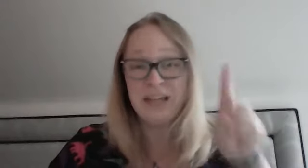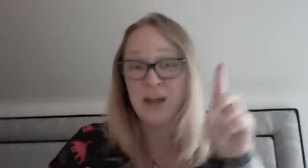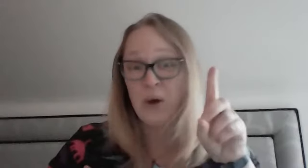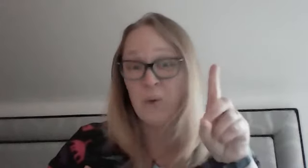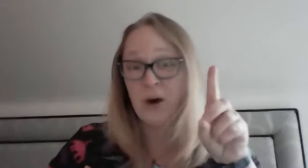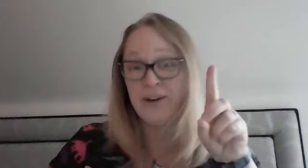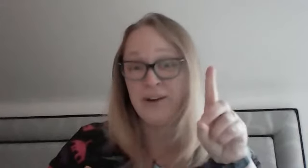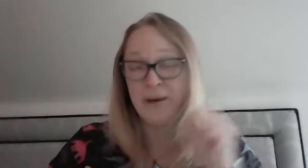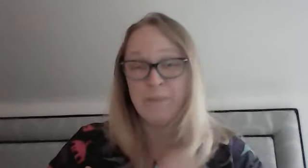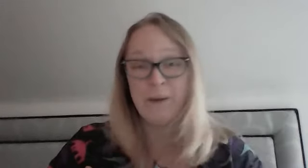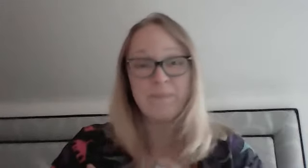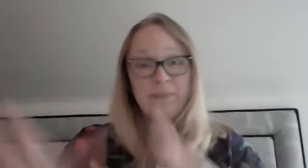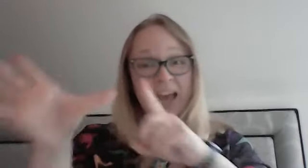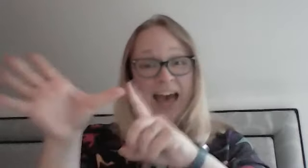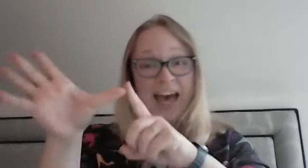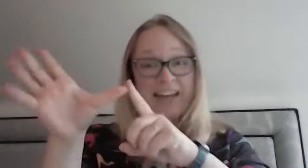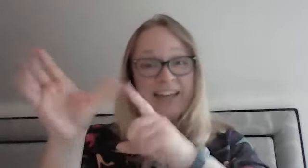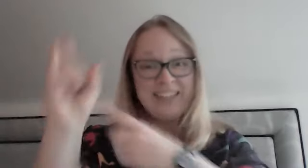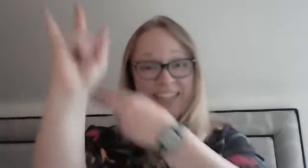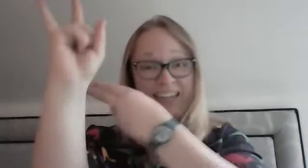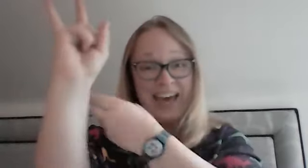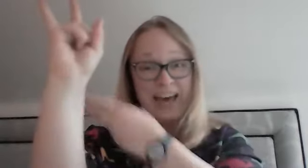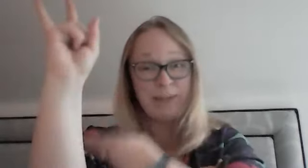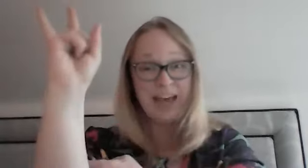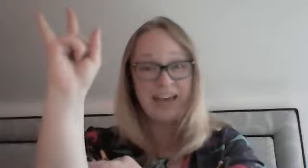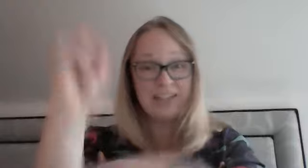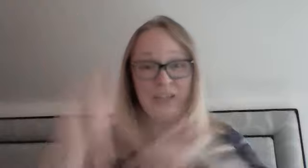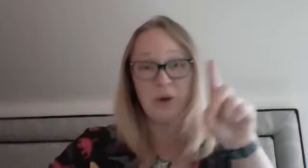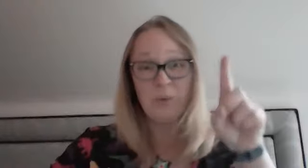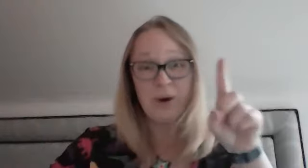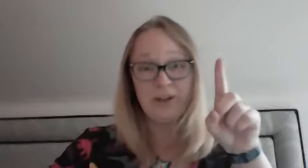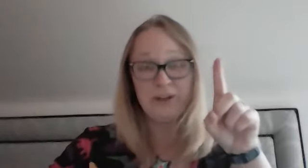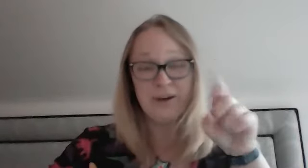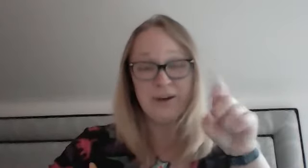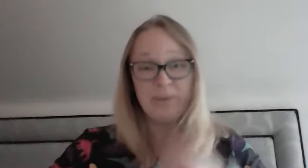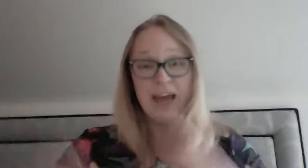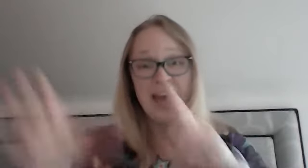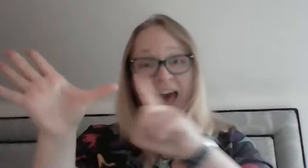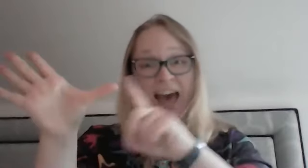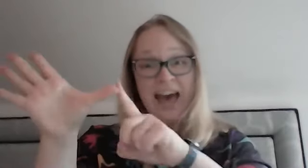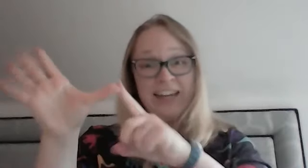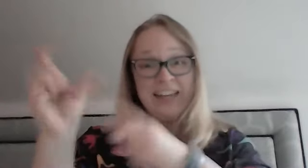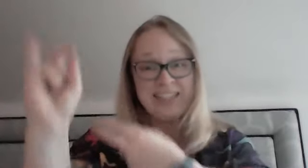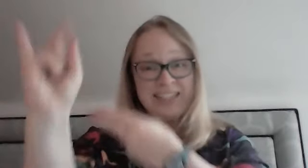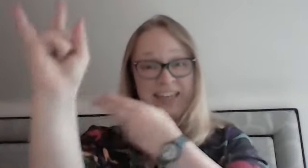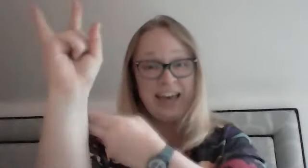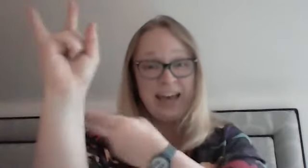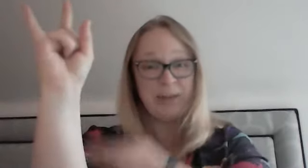one humps. Alice, the camel has one humps. Alice, the camel